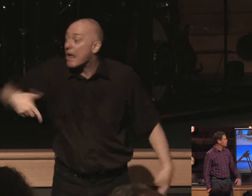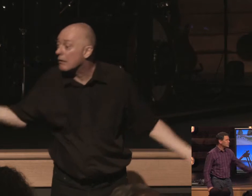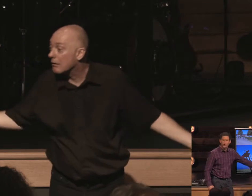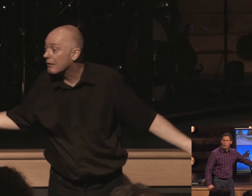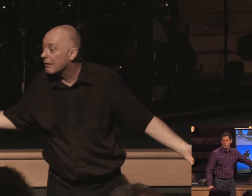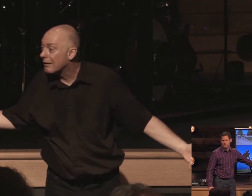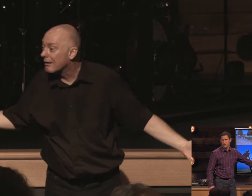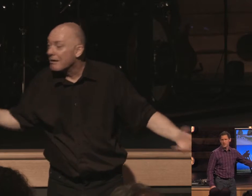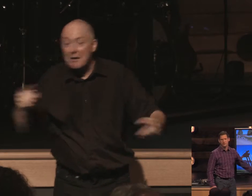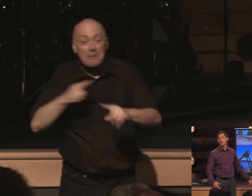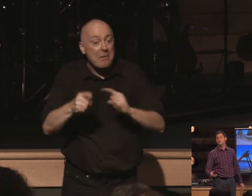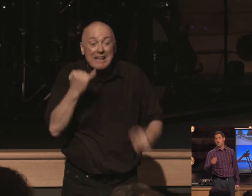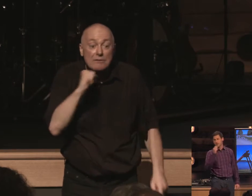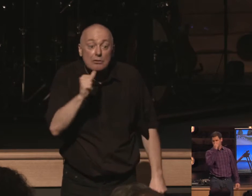we're not doing this man there's little chance